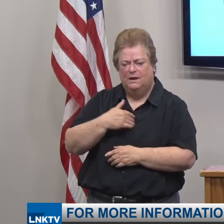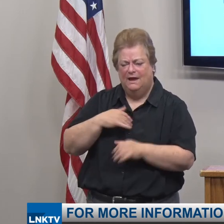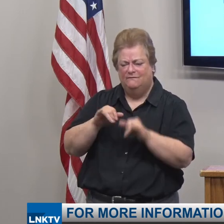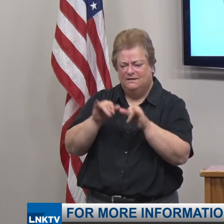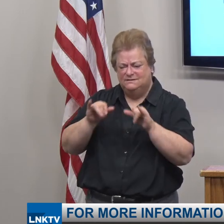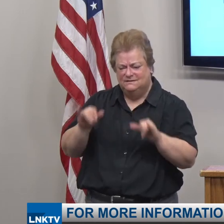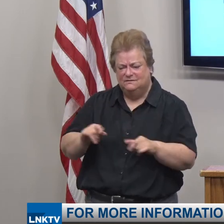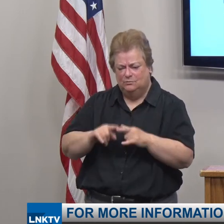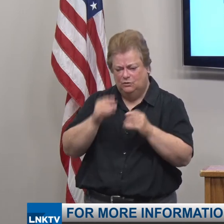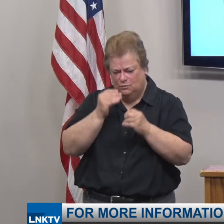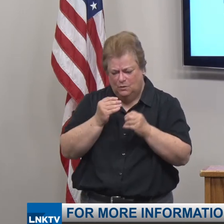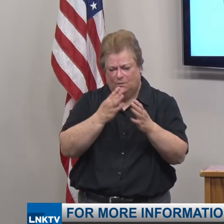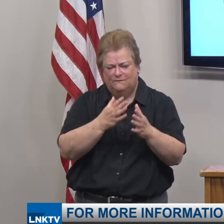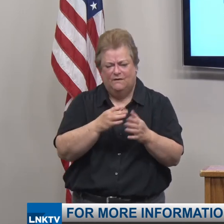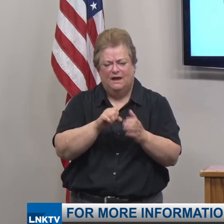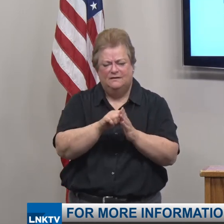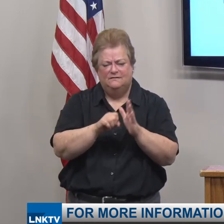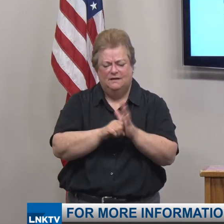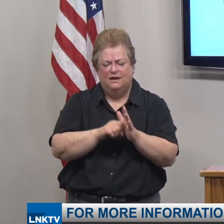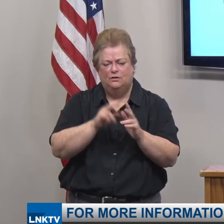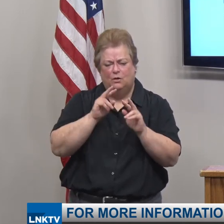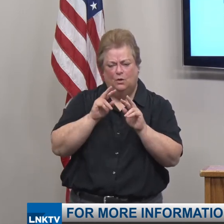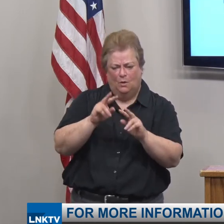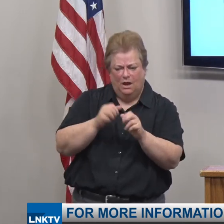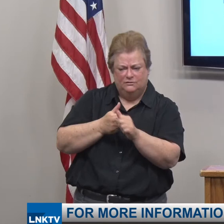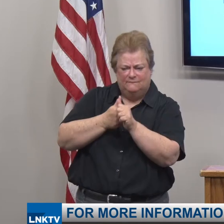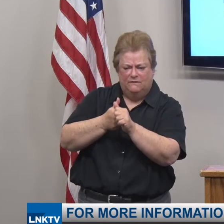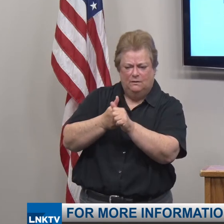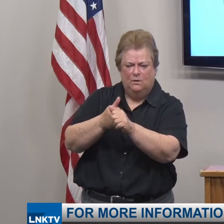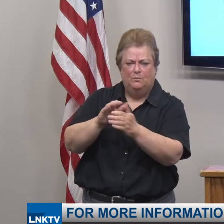notify the state and follow up on reinfections.